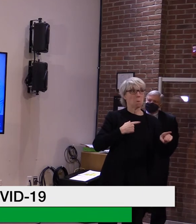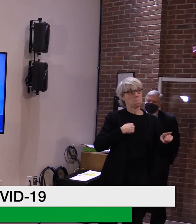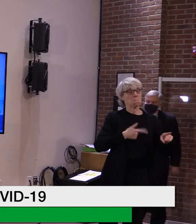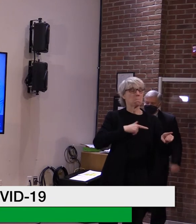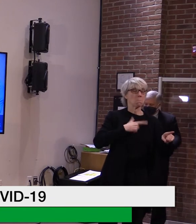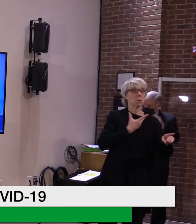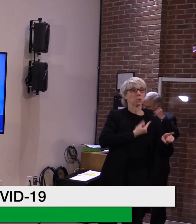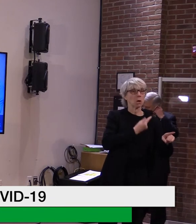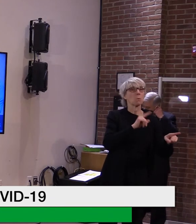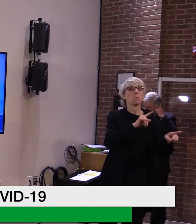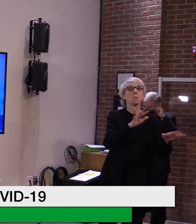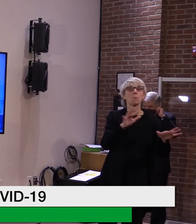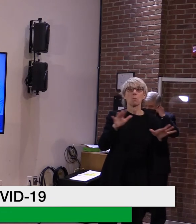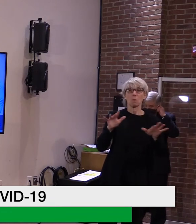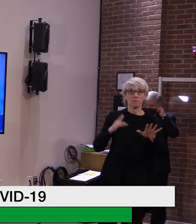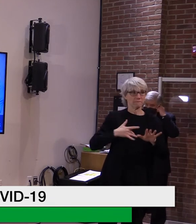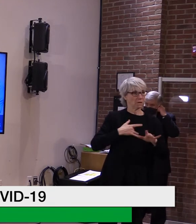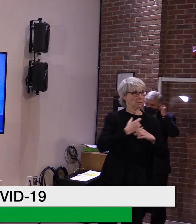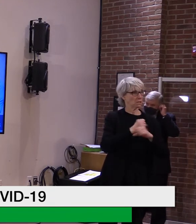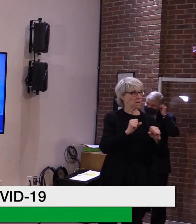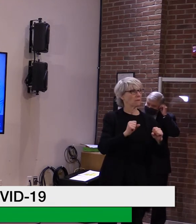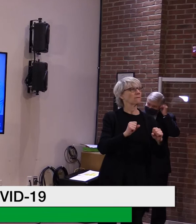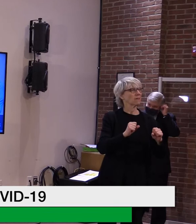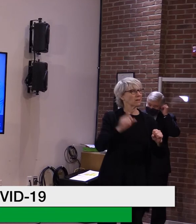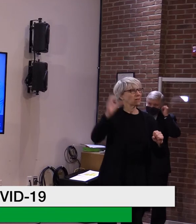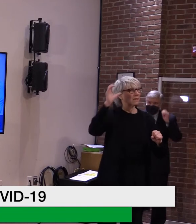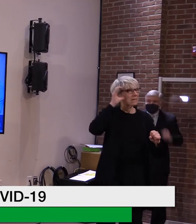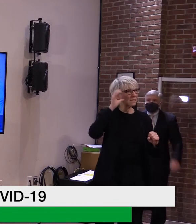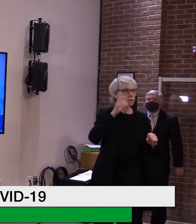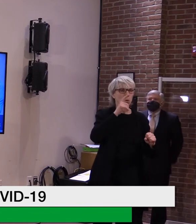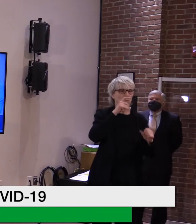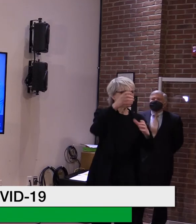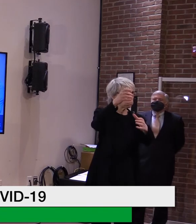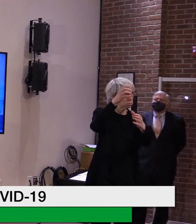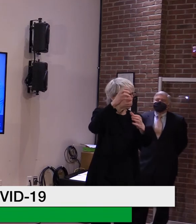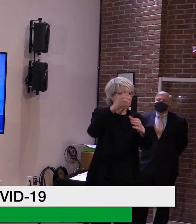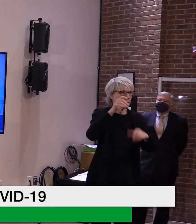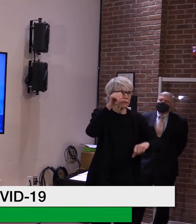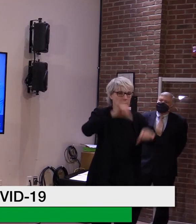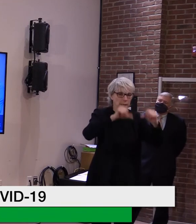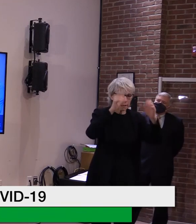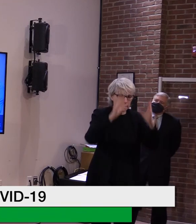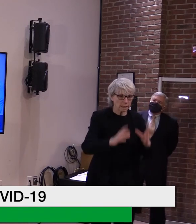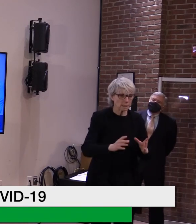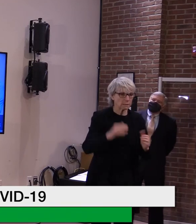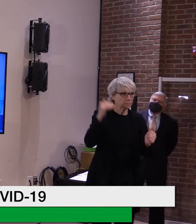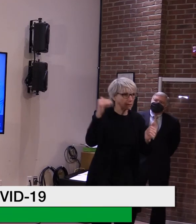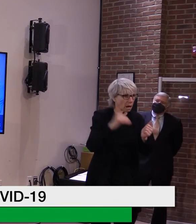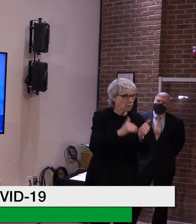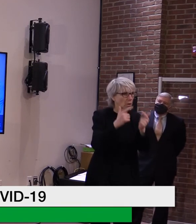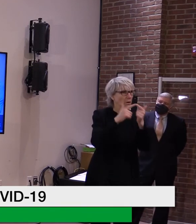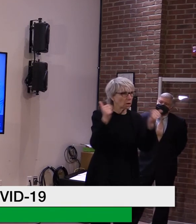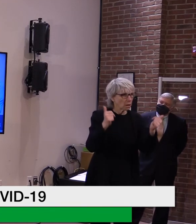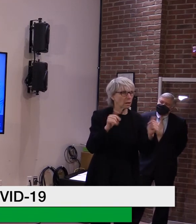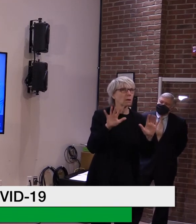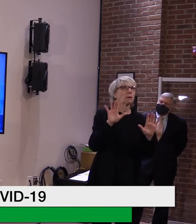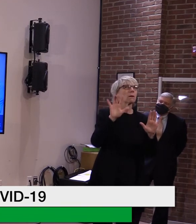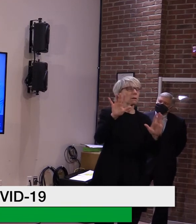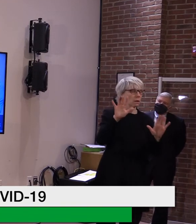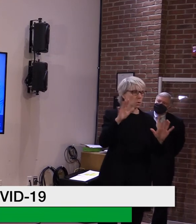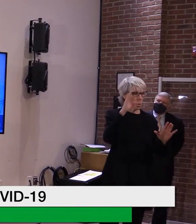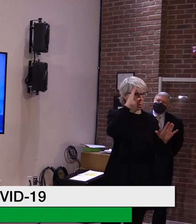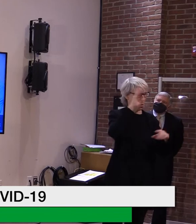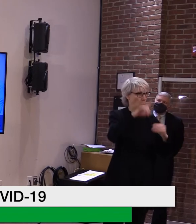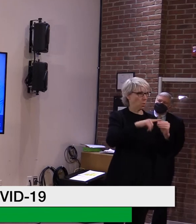listen to the experts, the scientists, the healthcare experts and others to determine, uh, you know, like